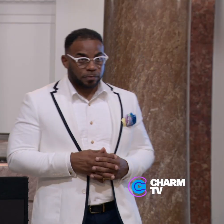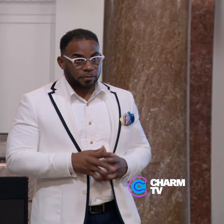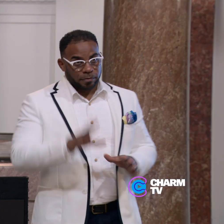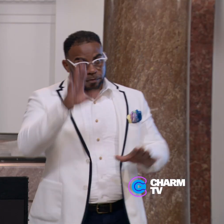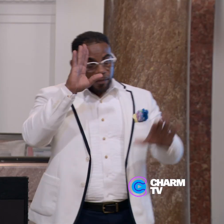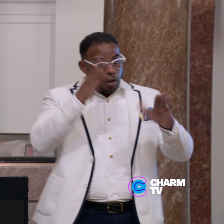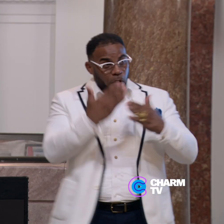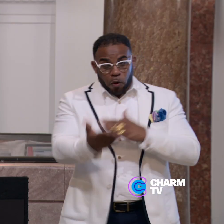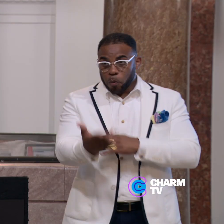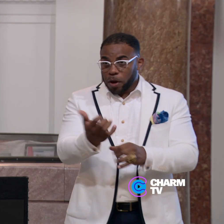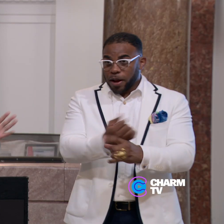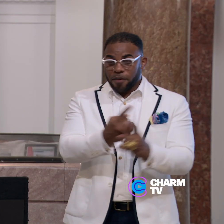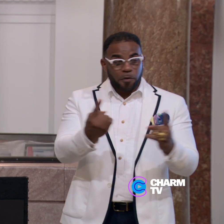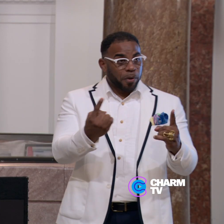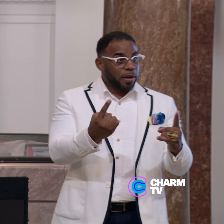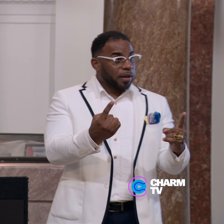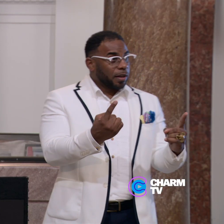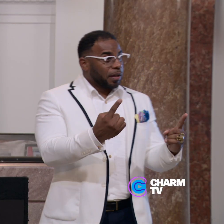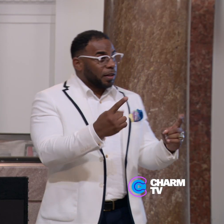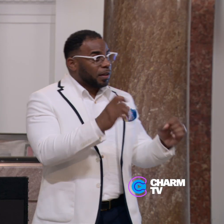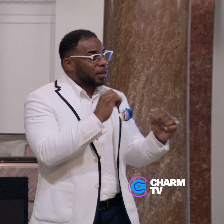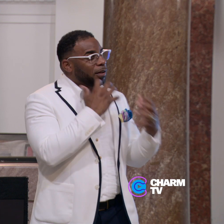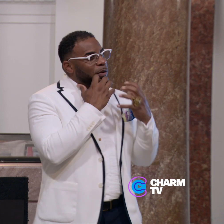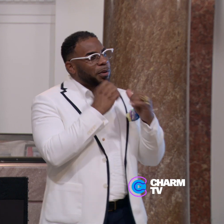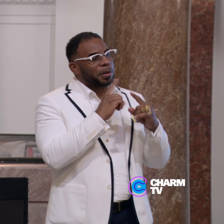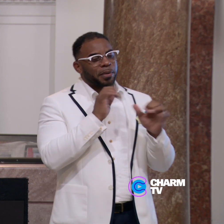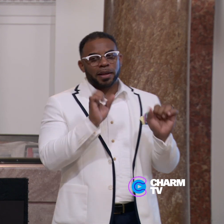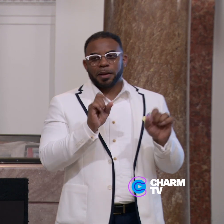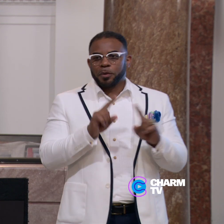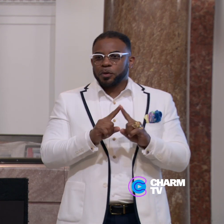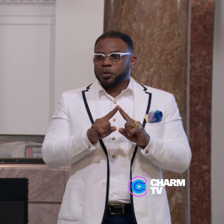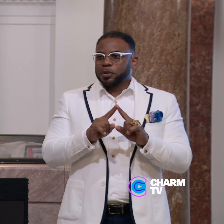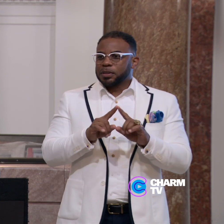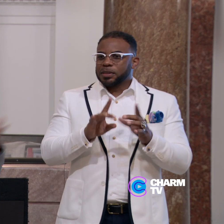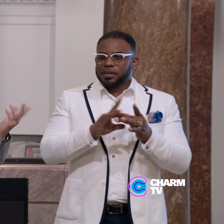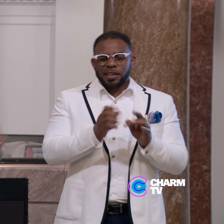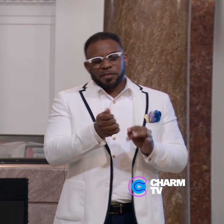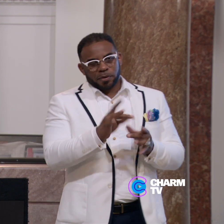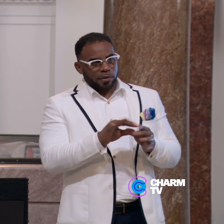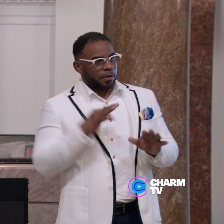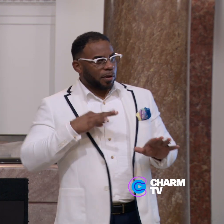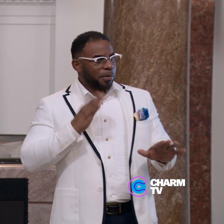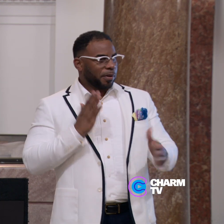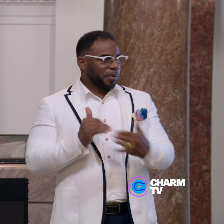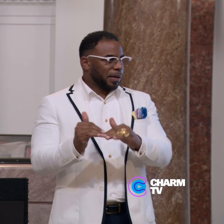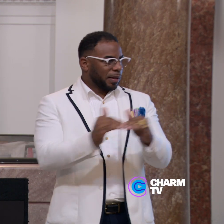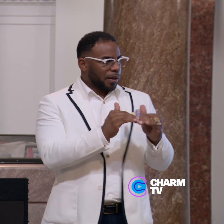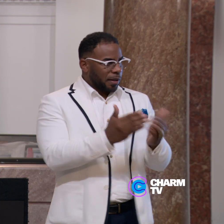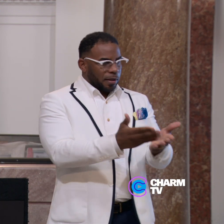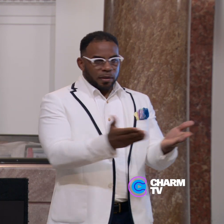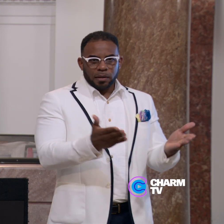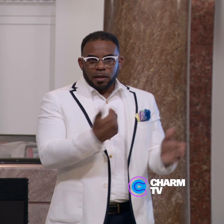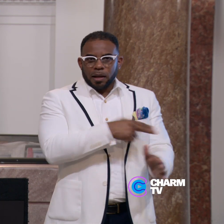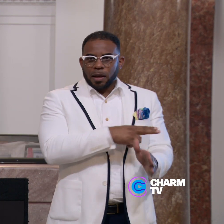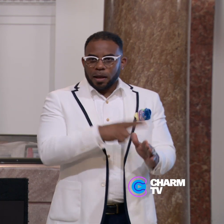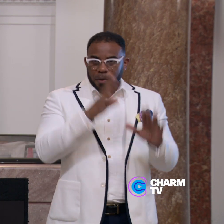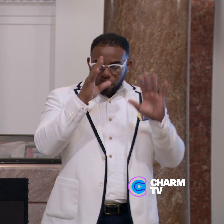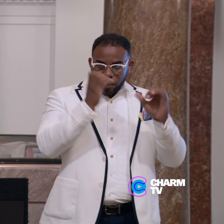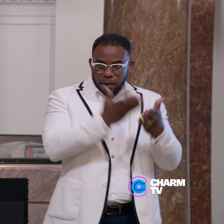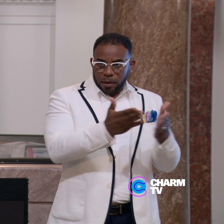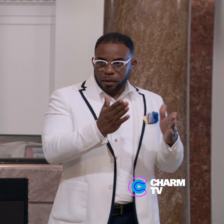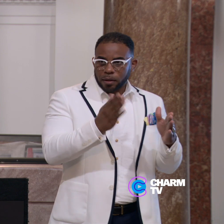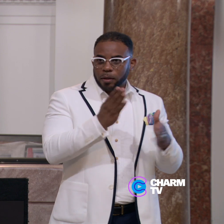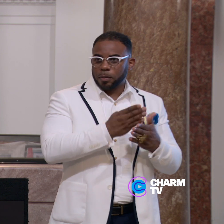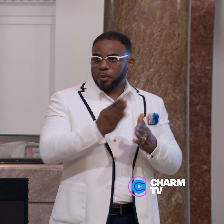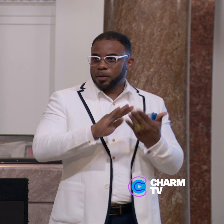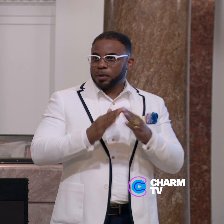Hi, good morning, everyone. It is a real treat to be able to say a few words on behalf of my colleagues, the hospital presidents here in